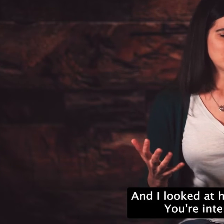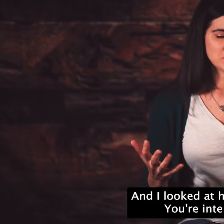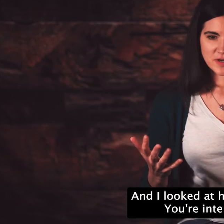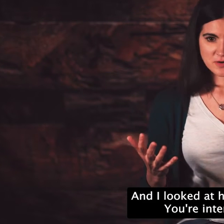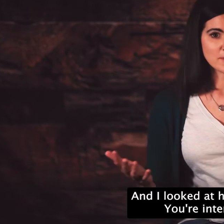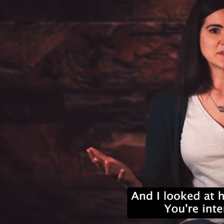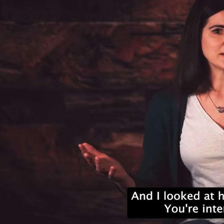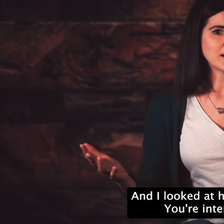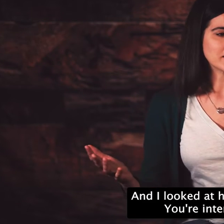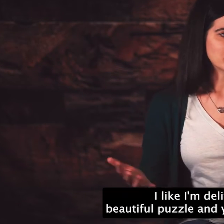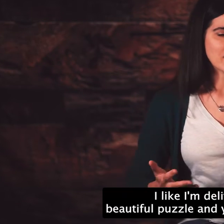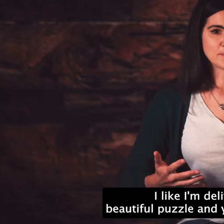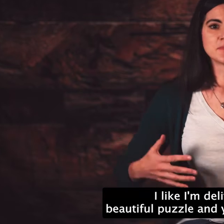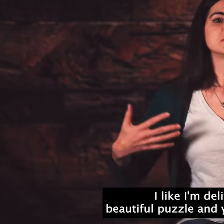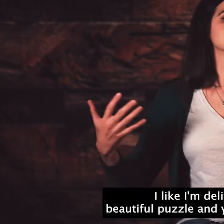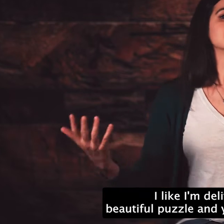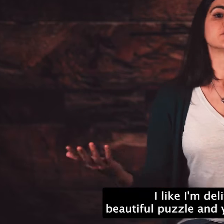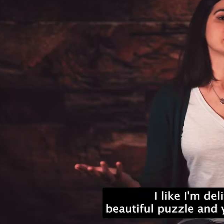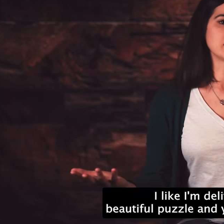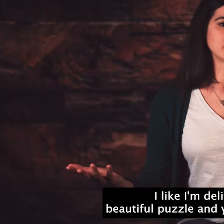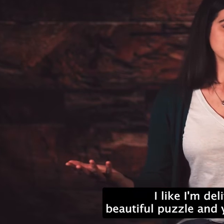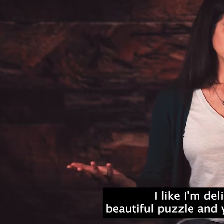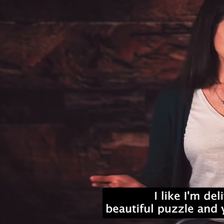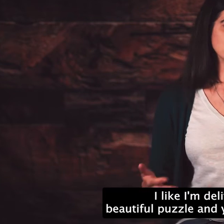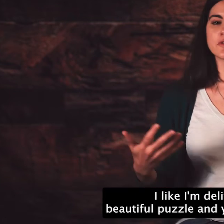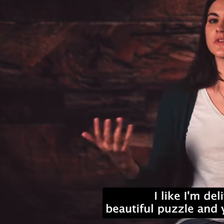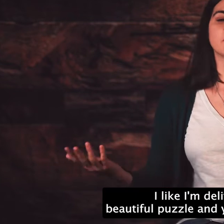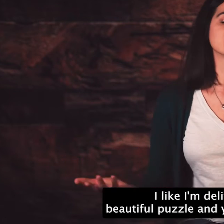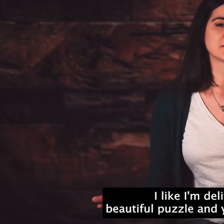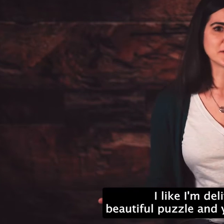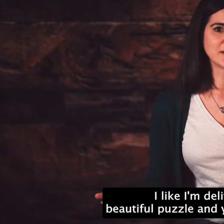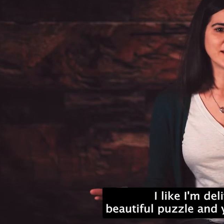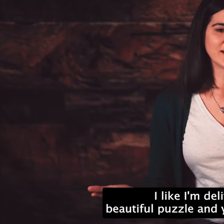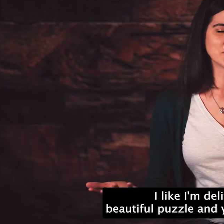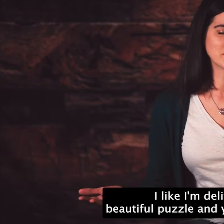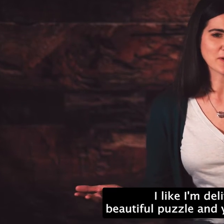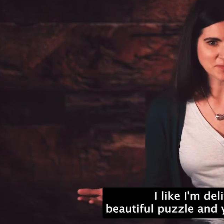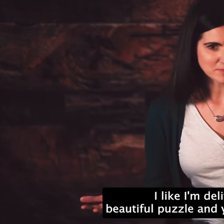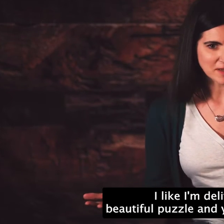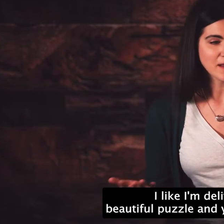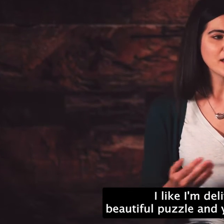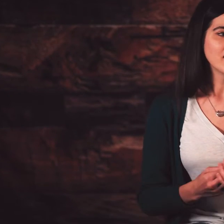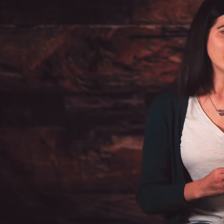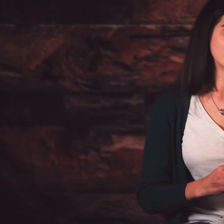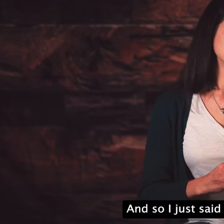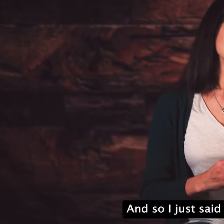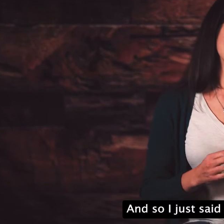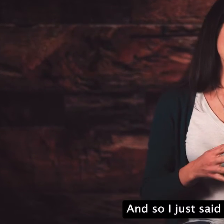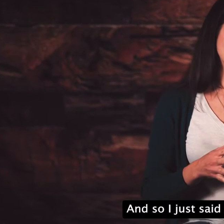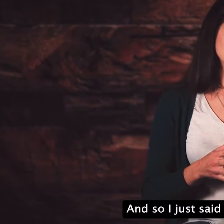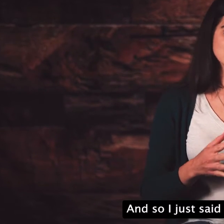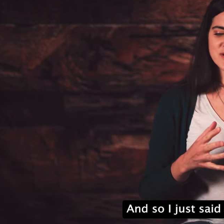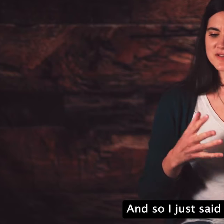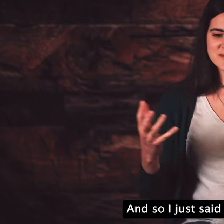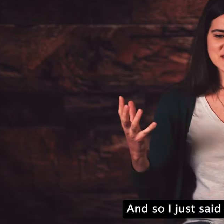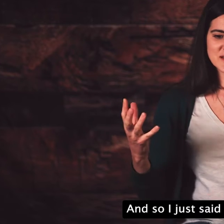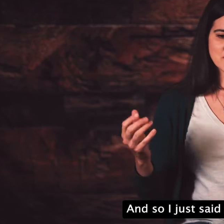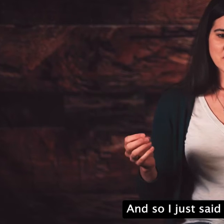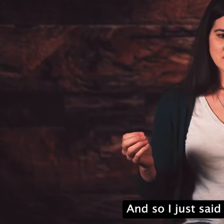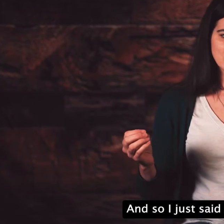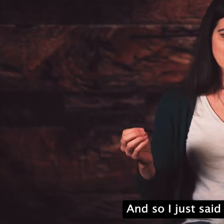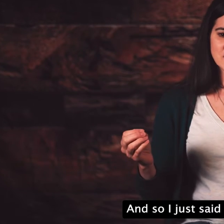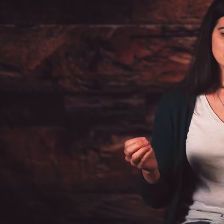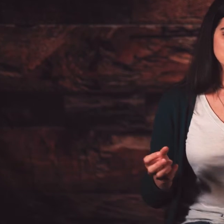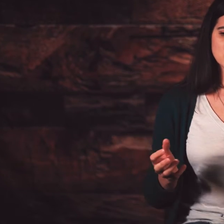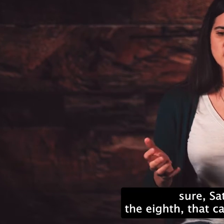you're interrupting. I like, I'm delivering this beautiful puzzle and you interrupted me. And, and so I just